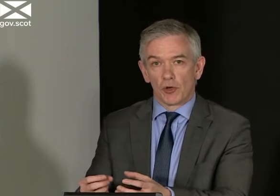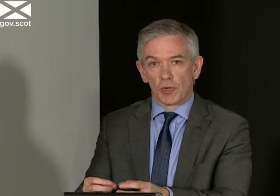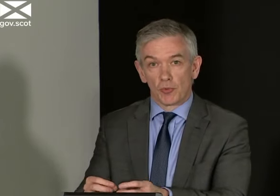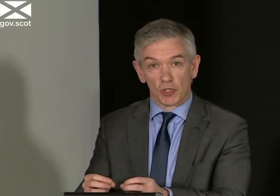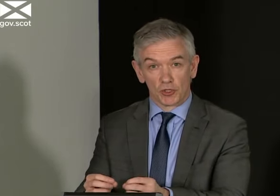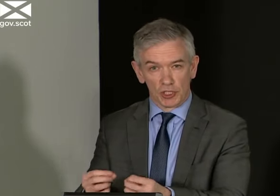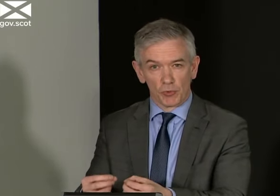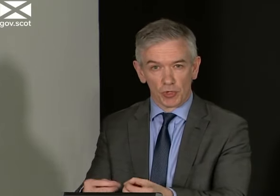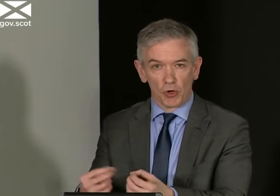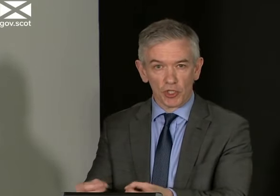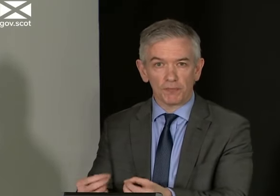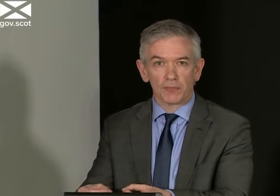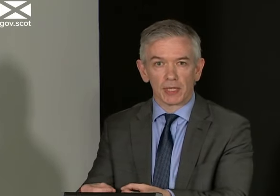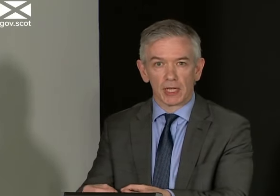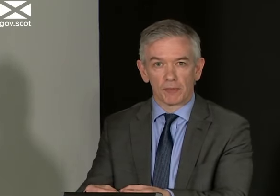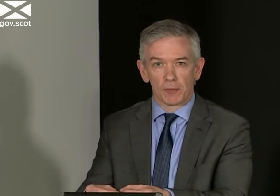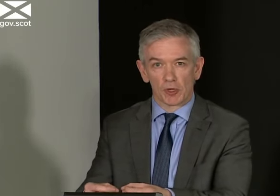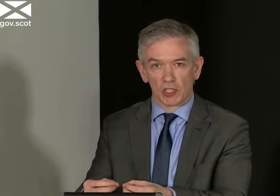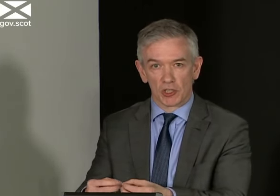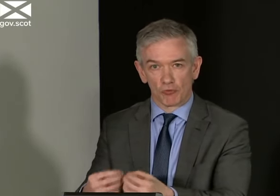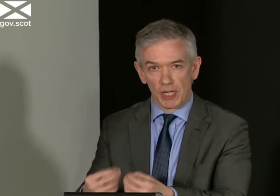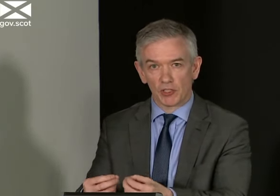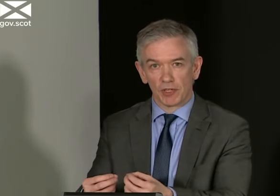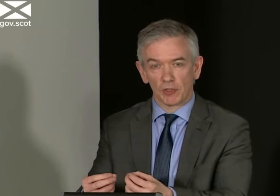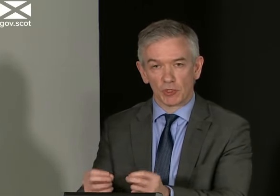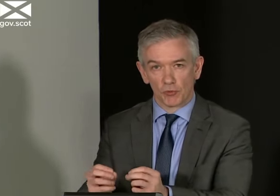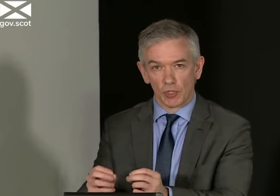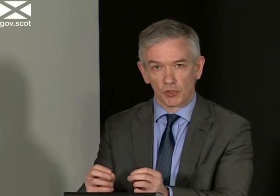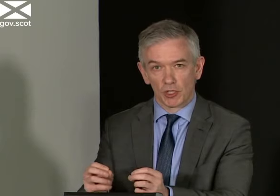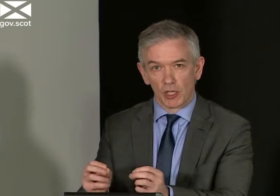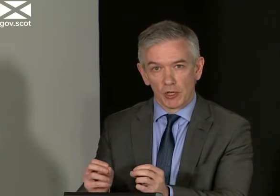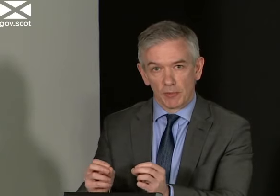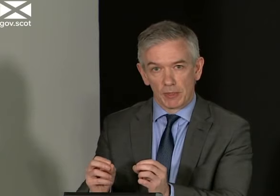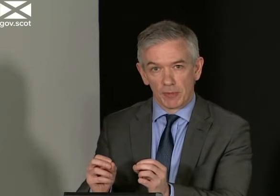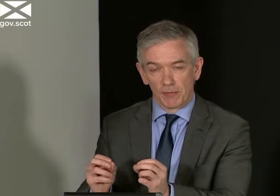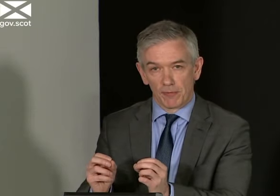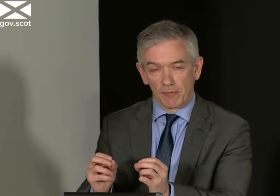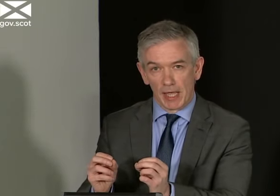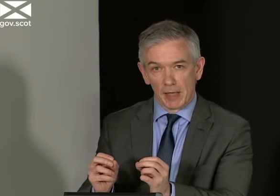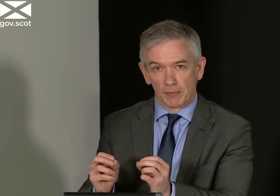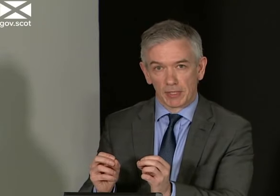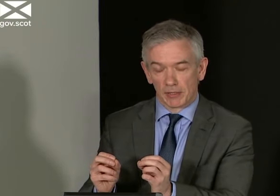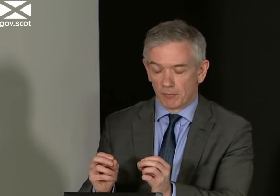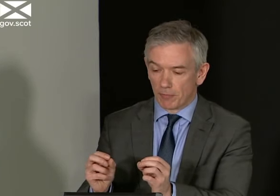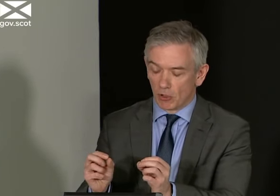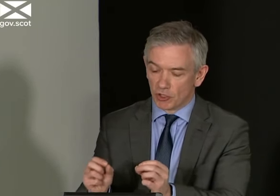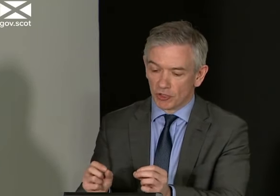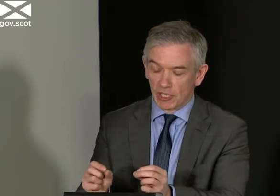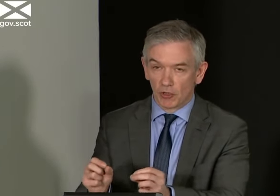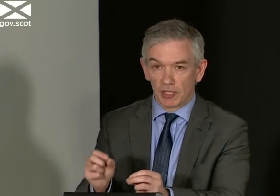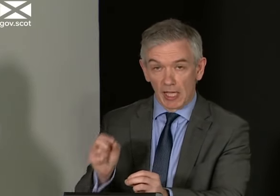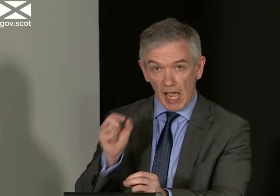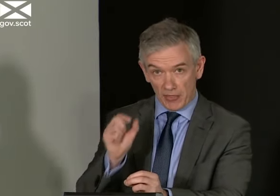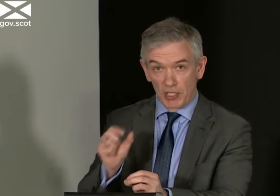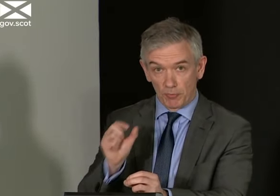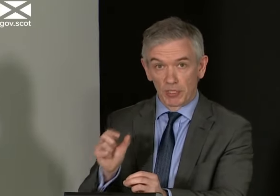we should treat it with caution because it's the range of our numbers that we should be kind of concentrating